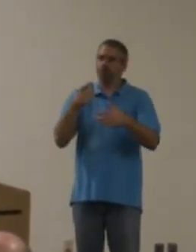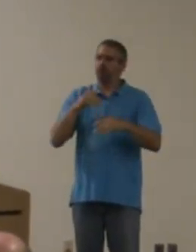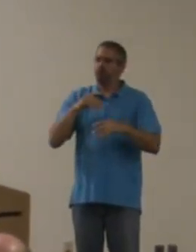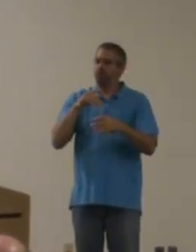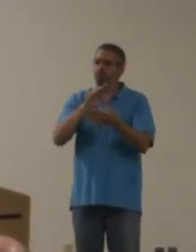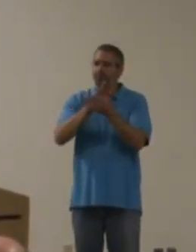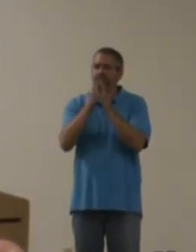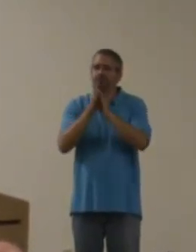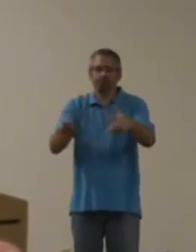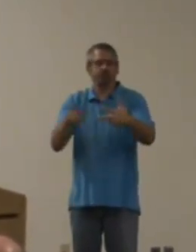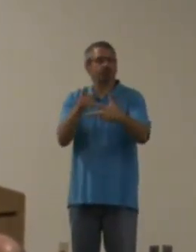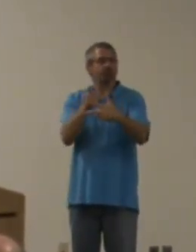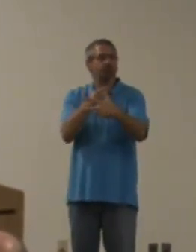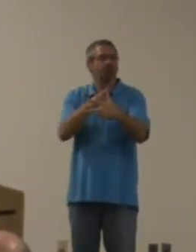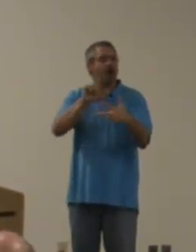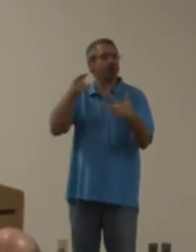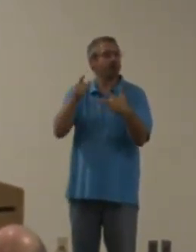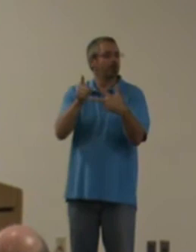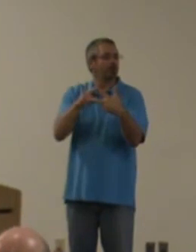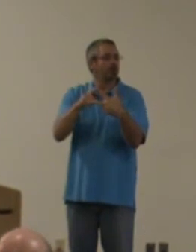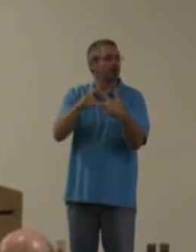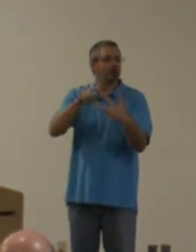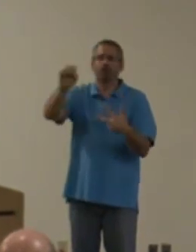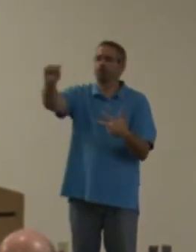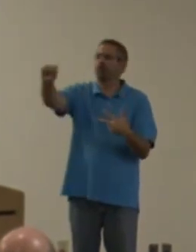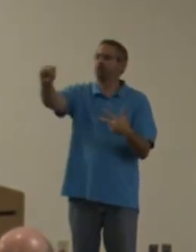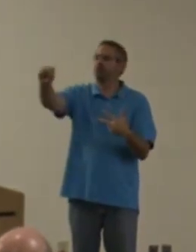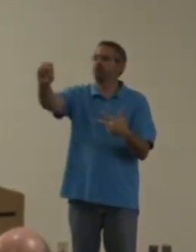money, right? Everything's your peace. What's the other one?